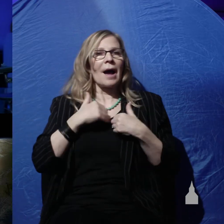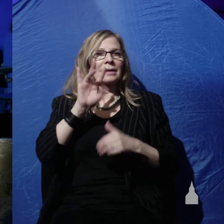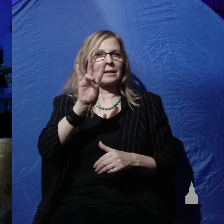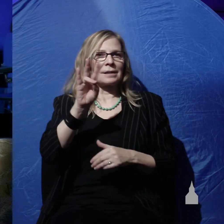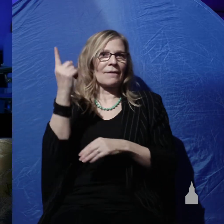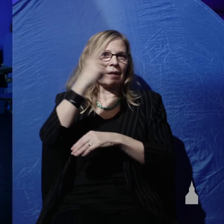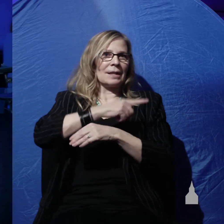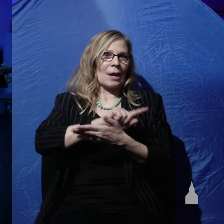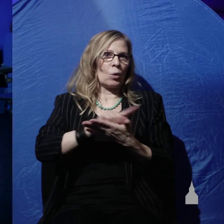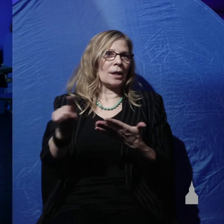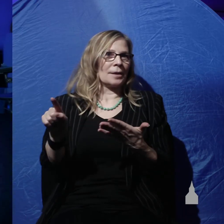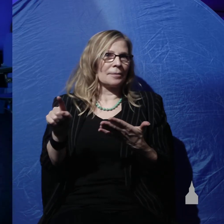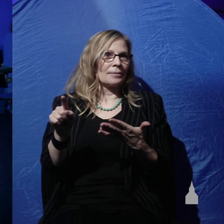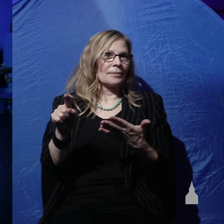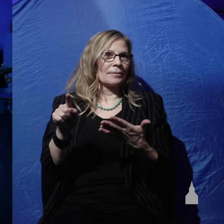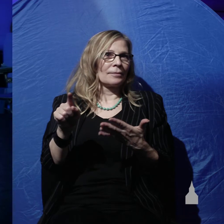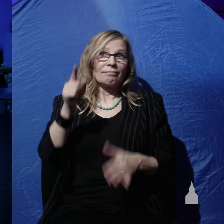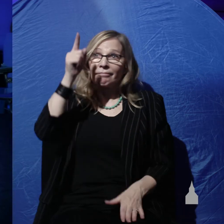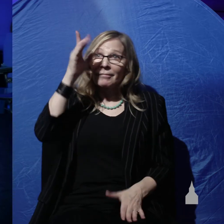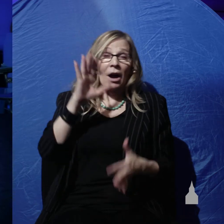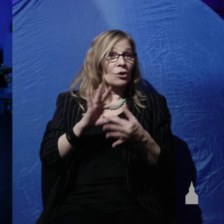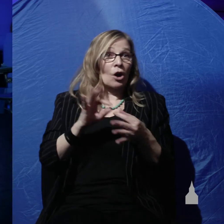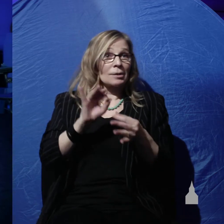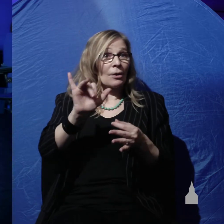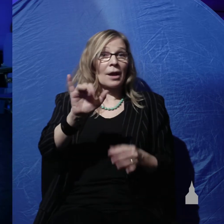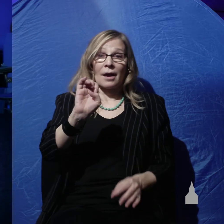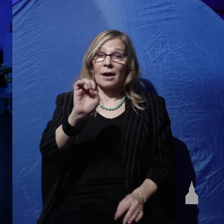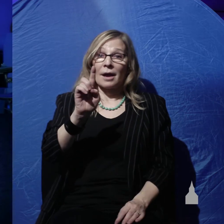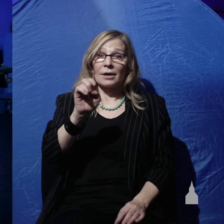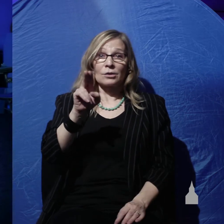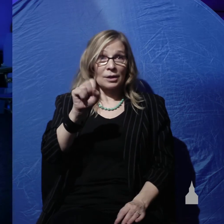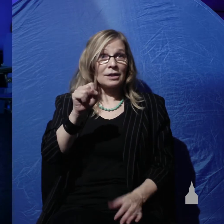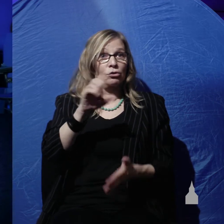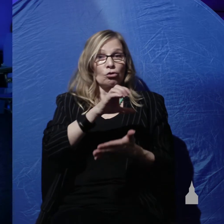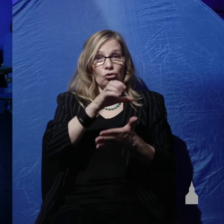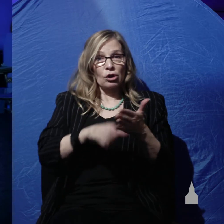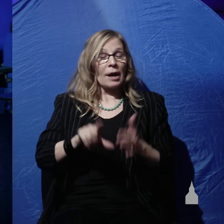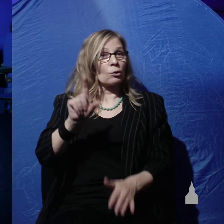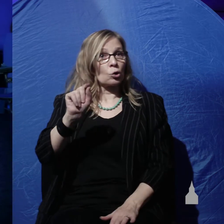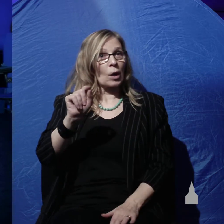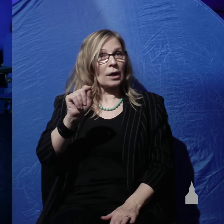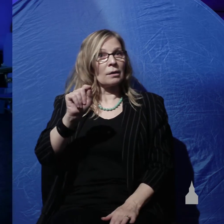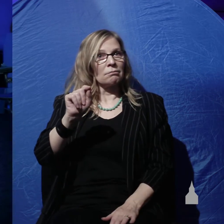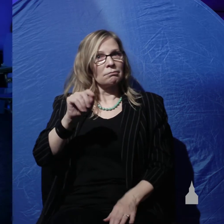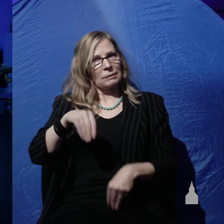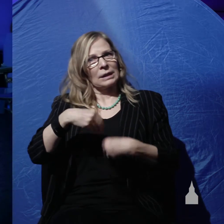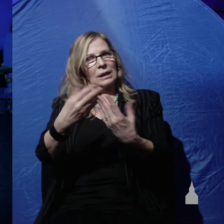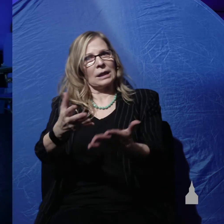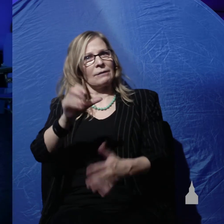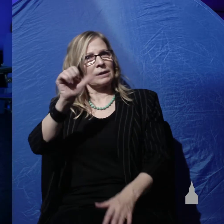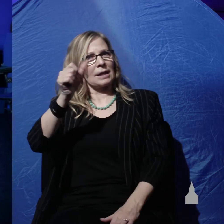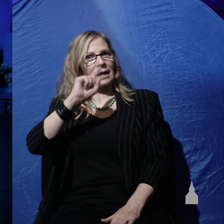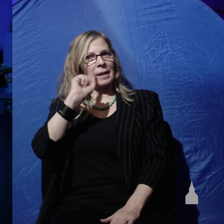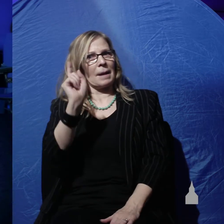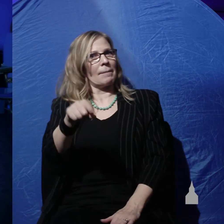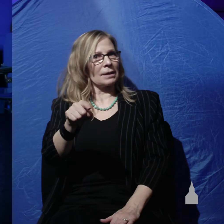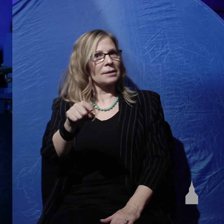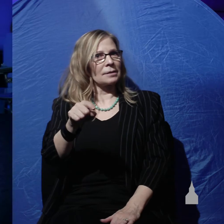And God talks about this in Exodus 20 when he gives the Ten Commandments. Now, I've observed that nobody has any trouble understanding the other